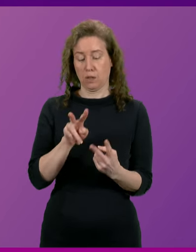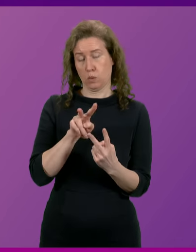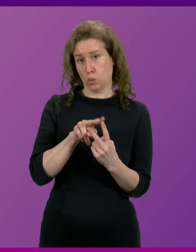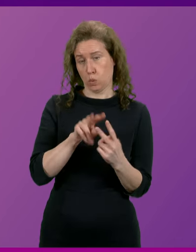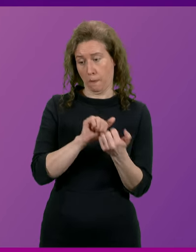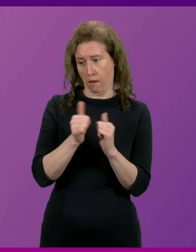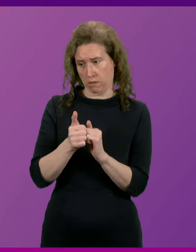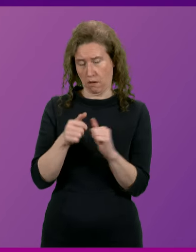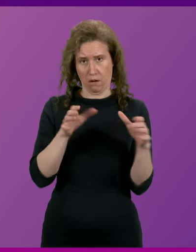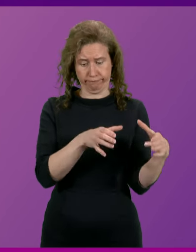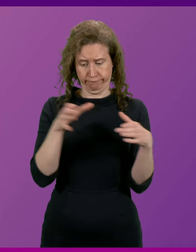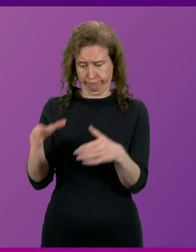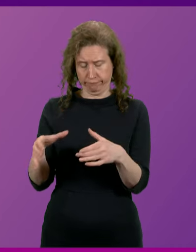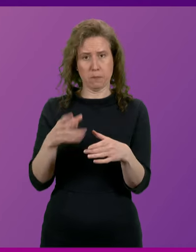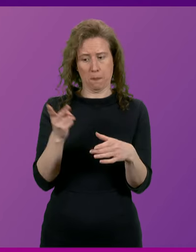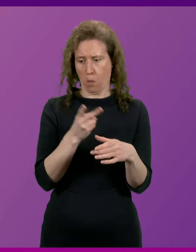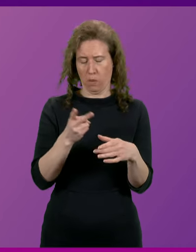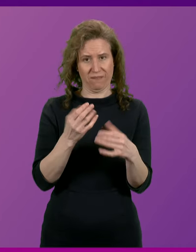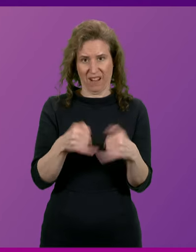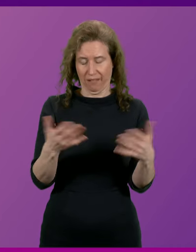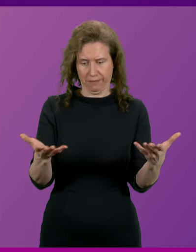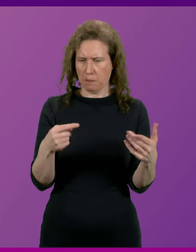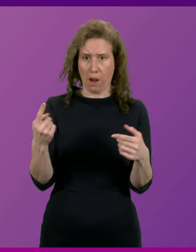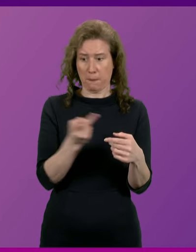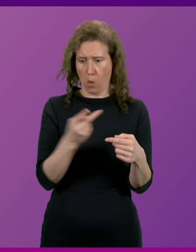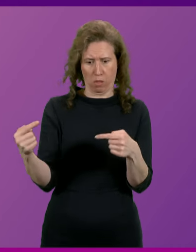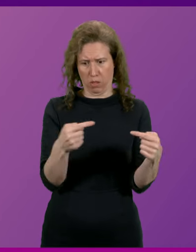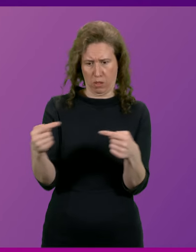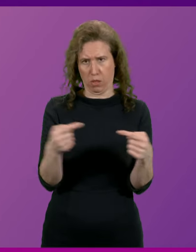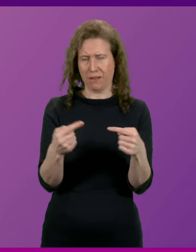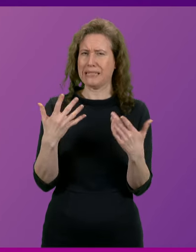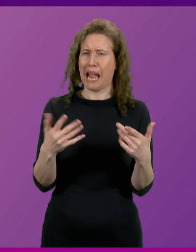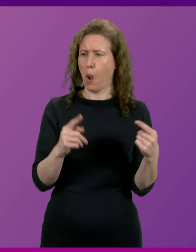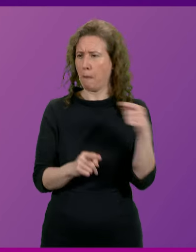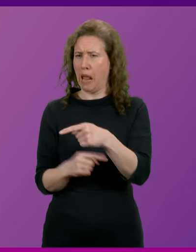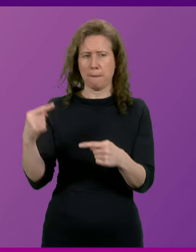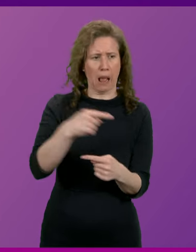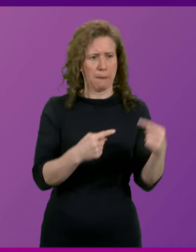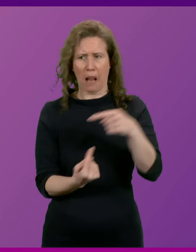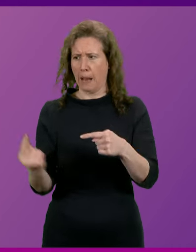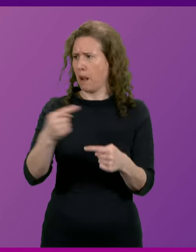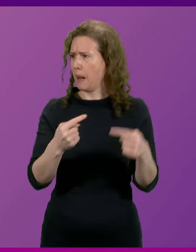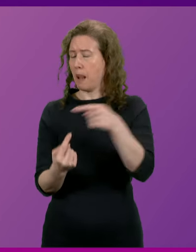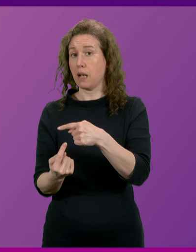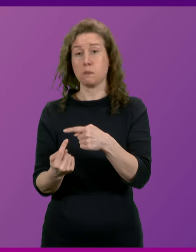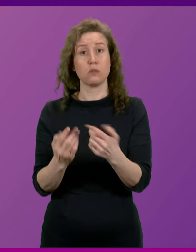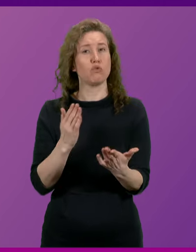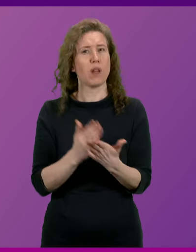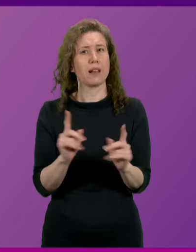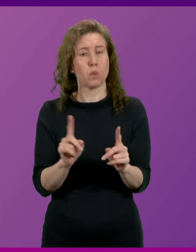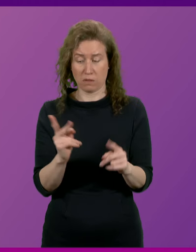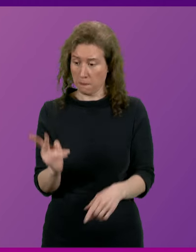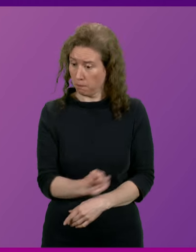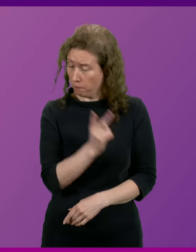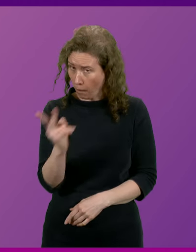to this failed agreement are at each other's throats. They are now trying to blame each other, but in reality, they have